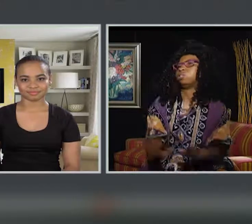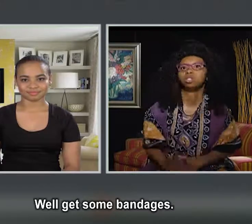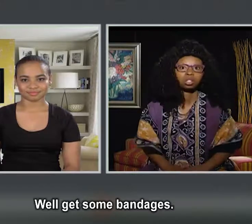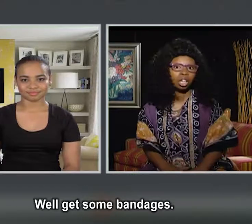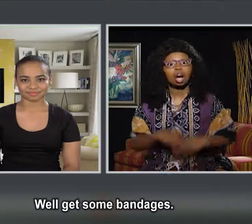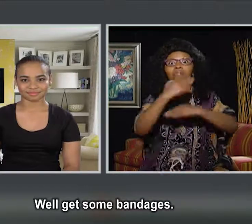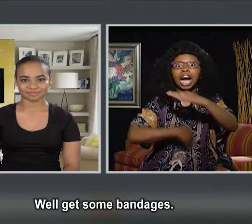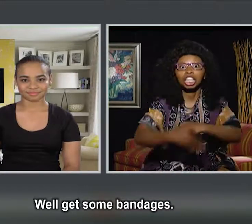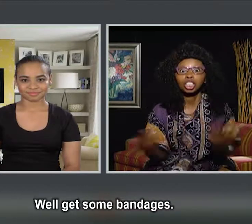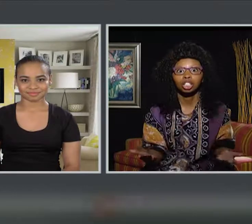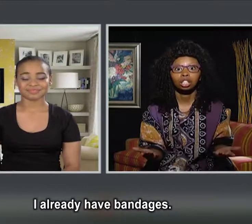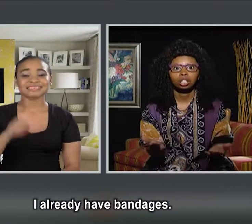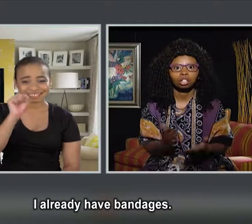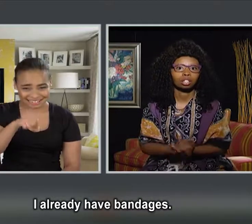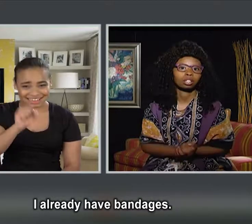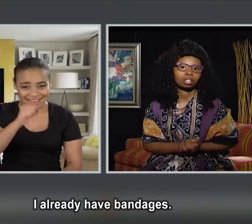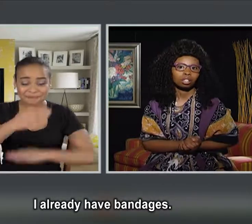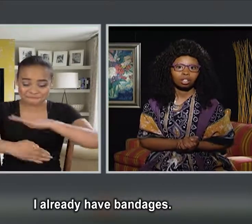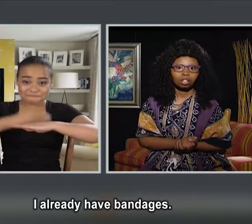Well, get some bandages. I already have bandages.